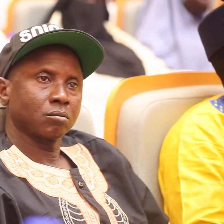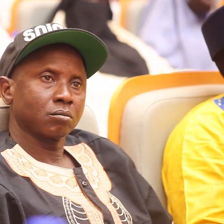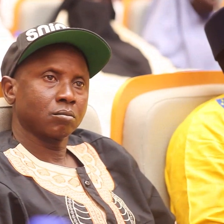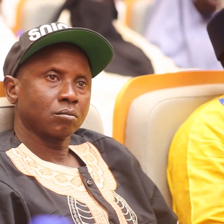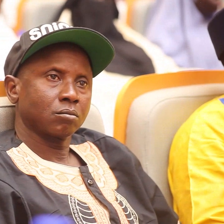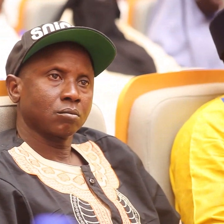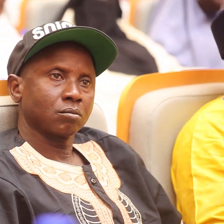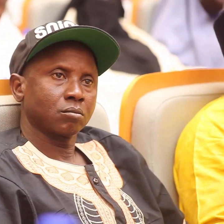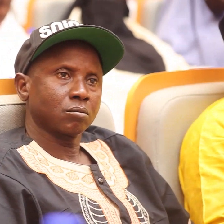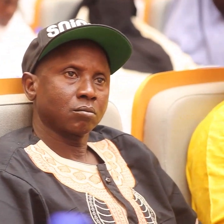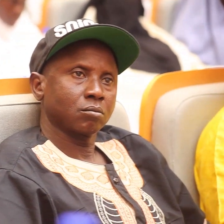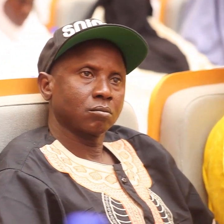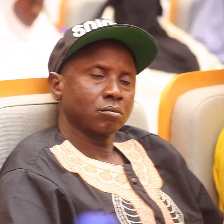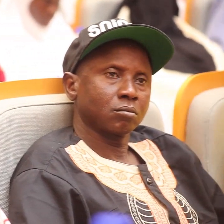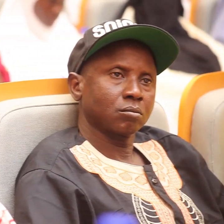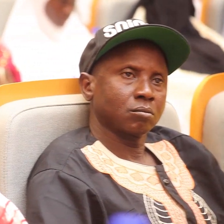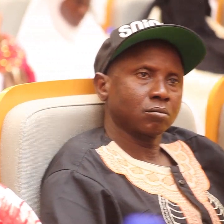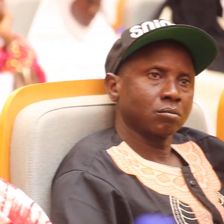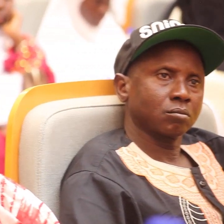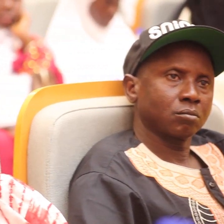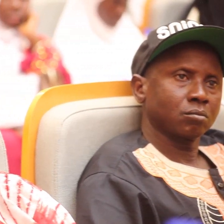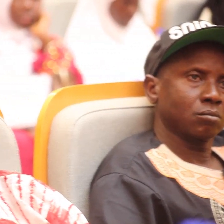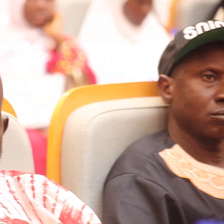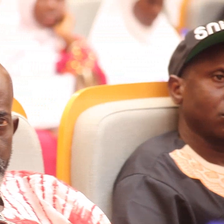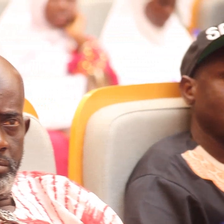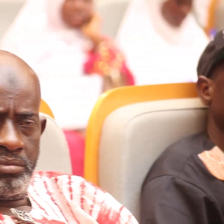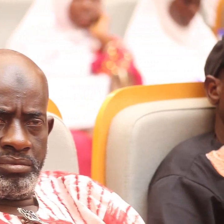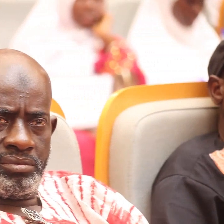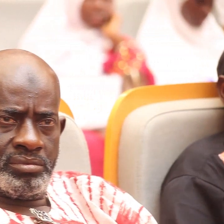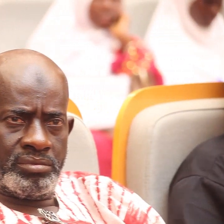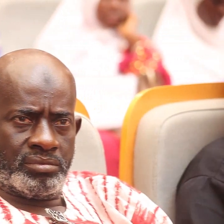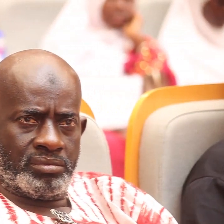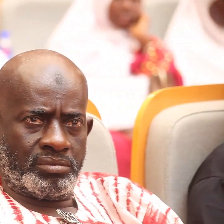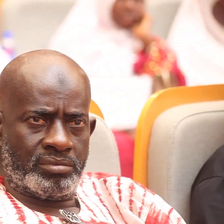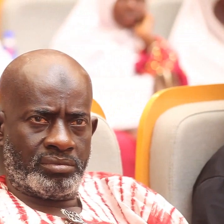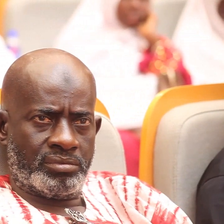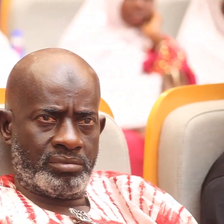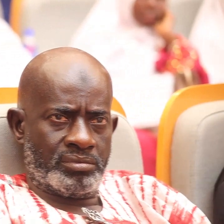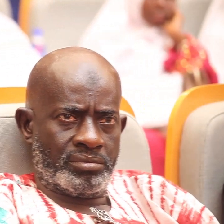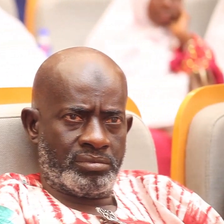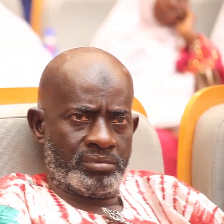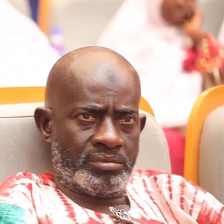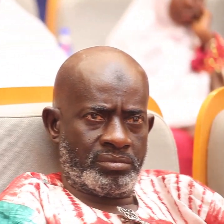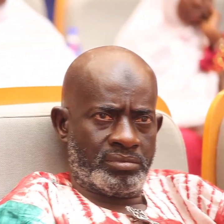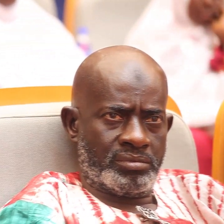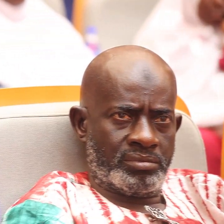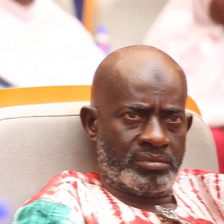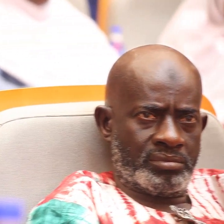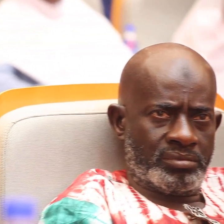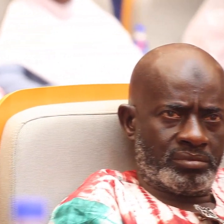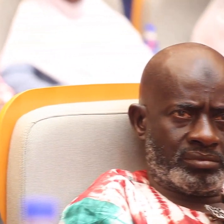no one will stick to the sunnah of rasulullah sallallahu alayhi wasallam except descriptions will be given to you